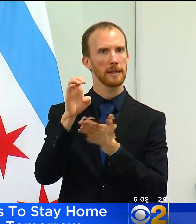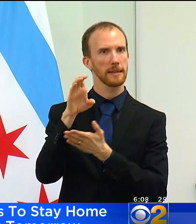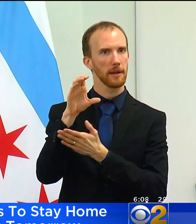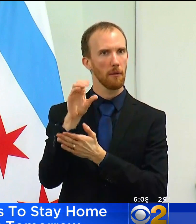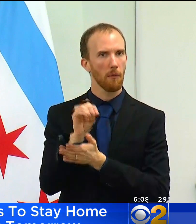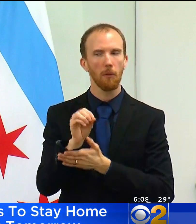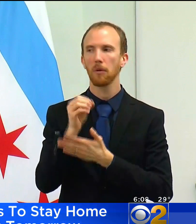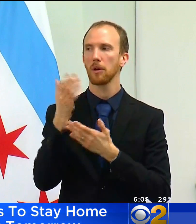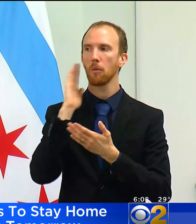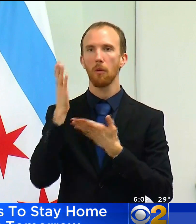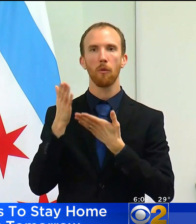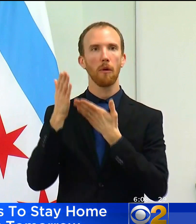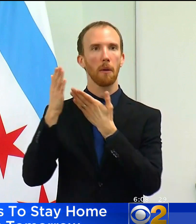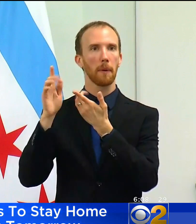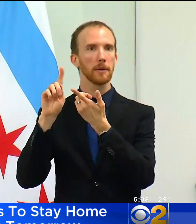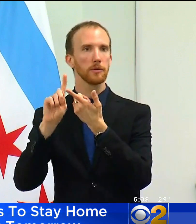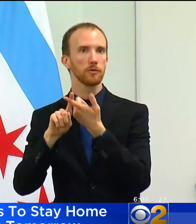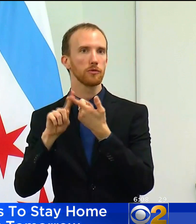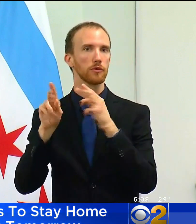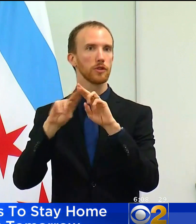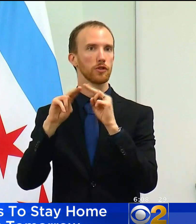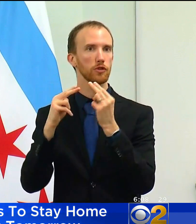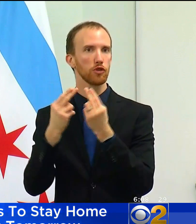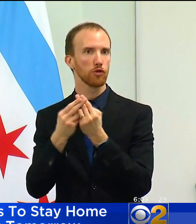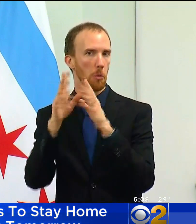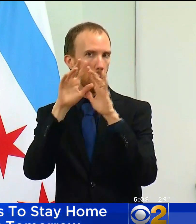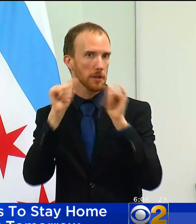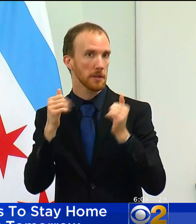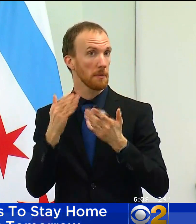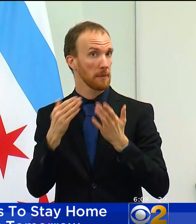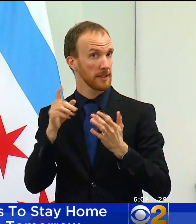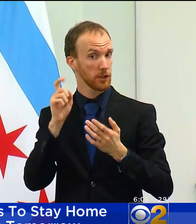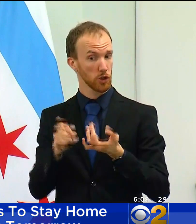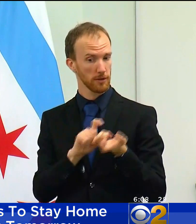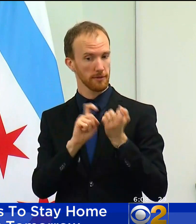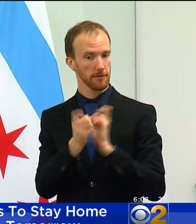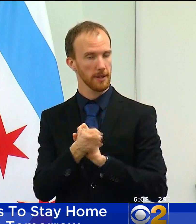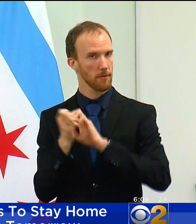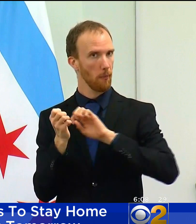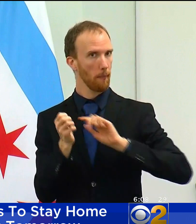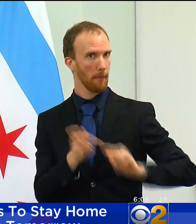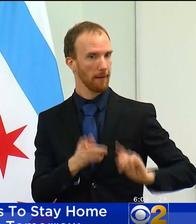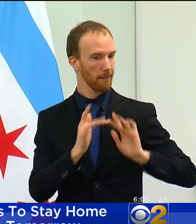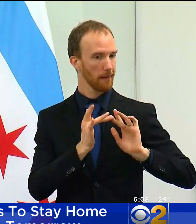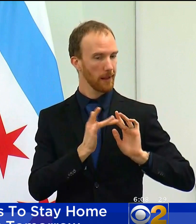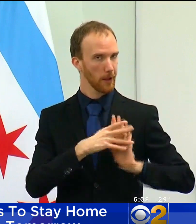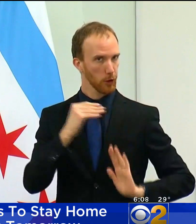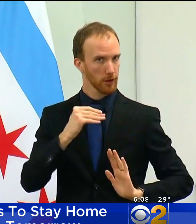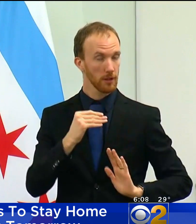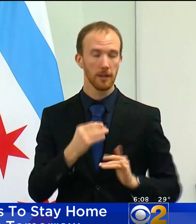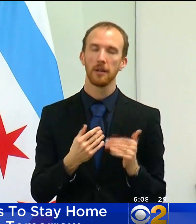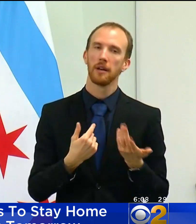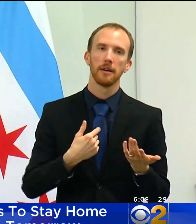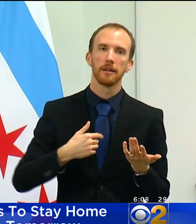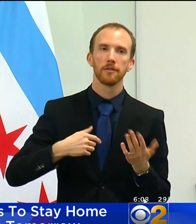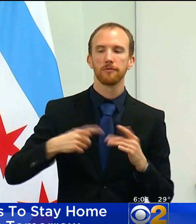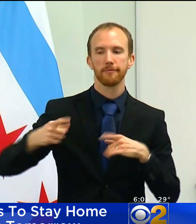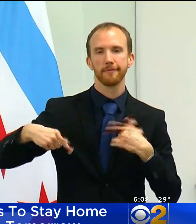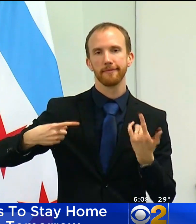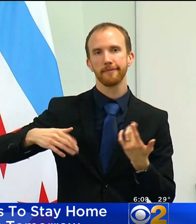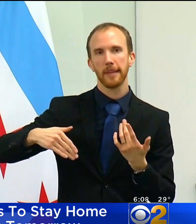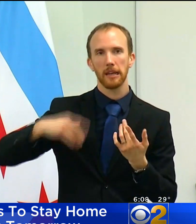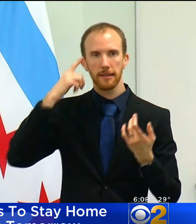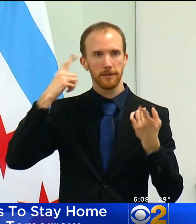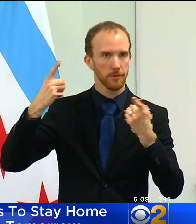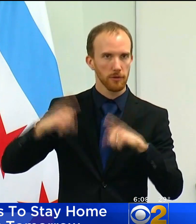to determine if the district should revert to online learning. While we have not reached an agreement yet, we all agree on major health